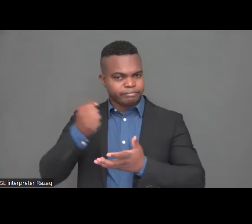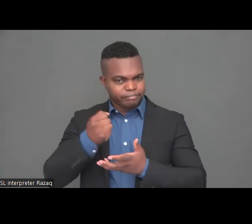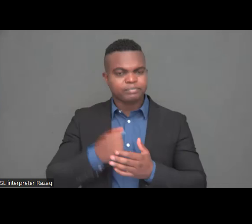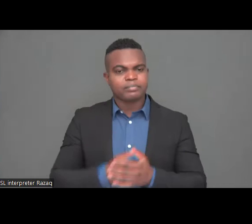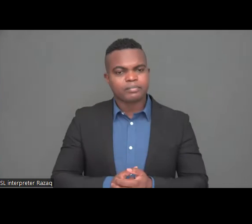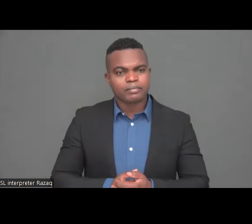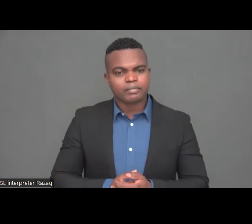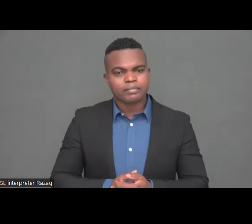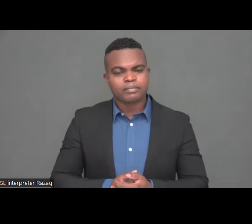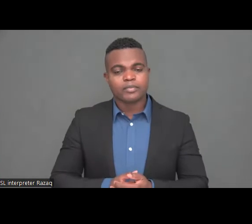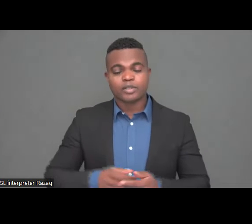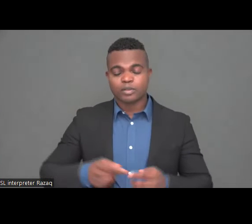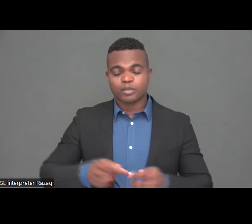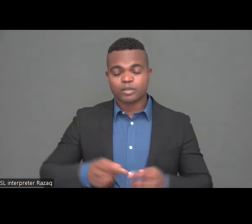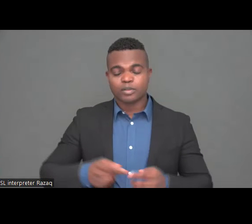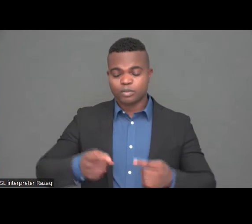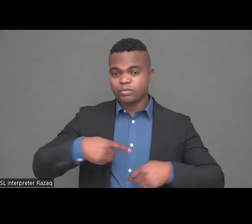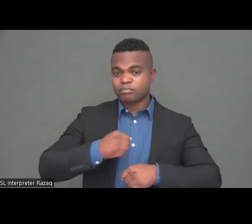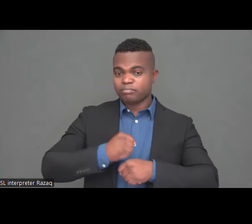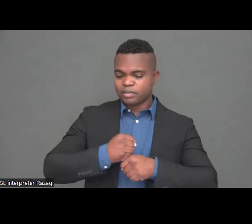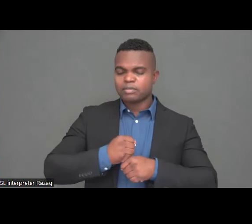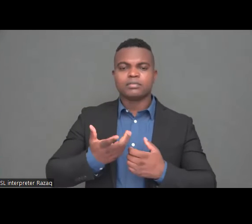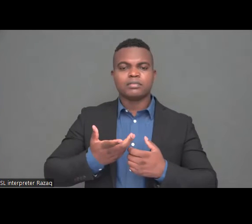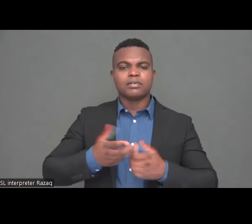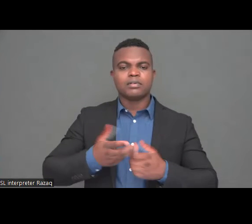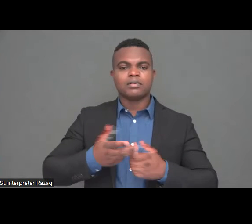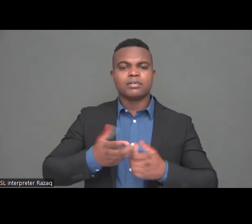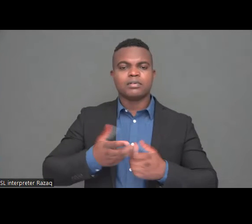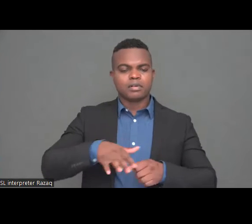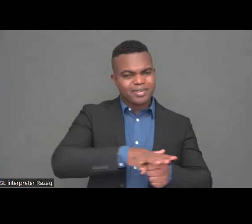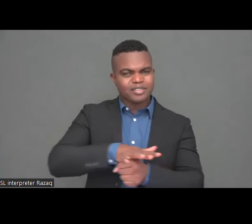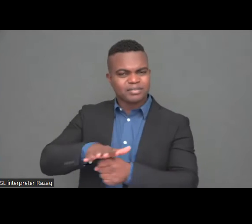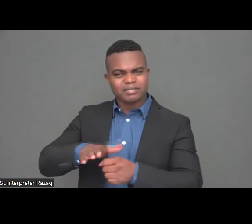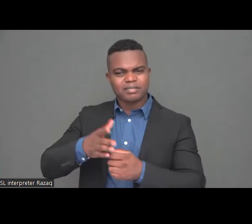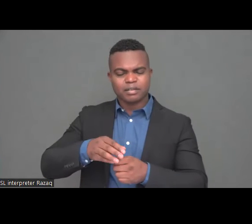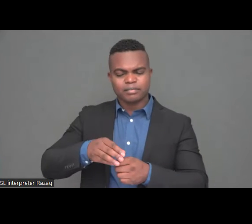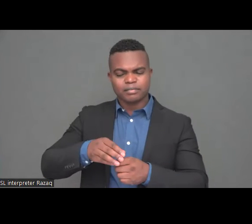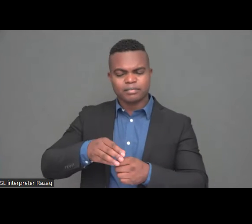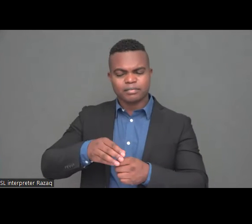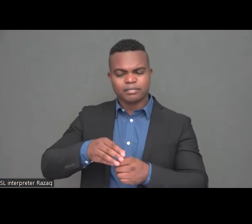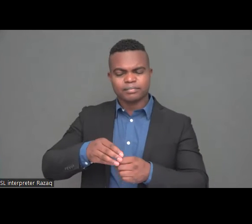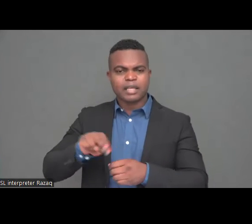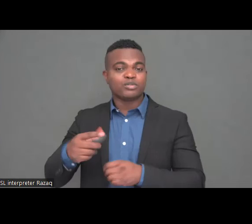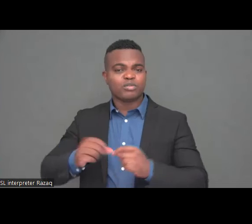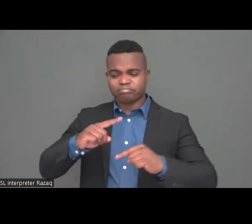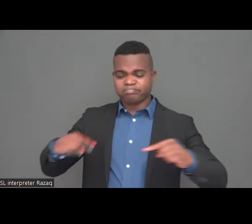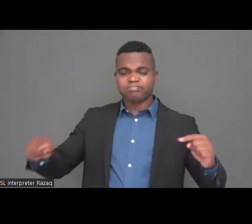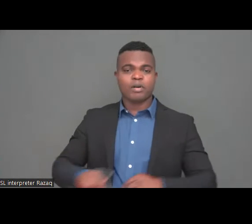which unite above 14,000 families